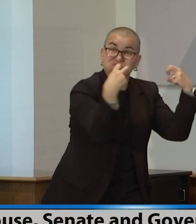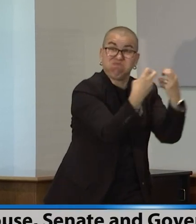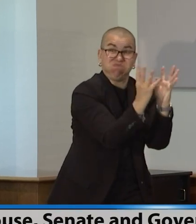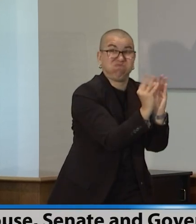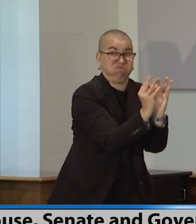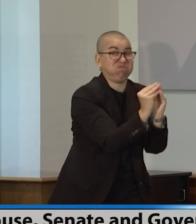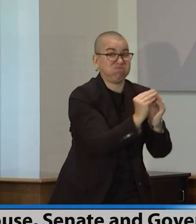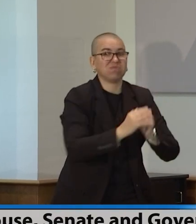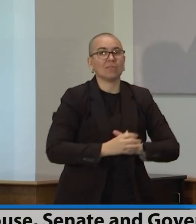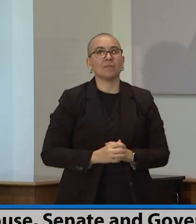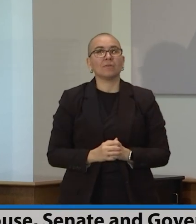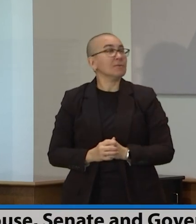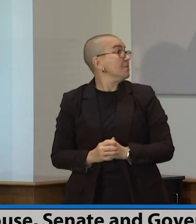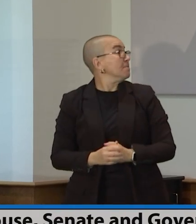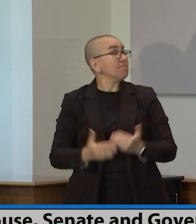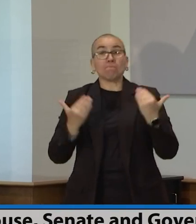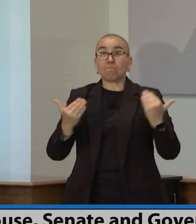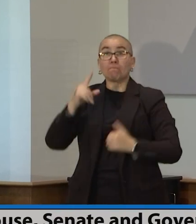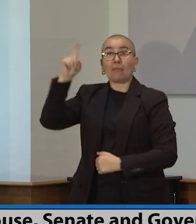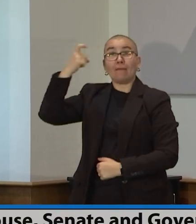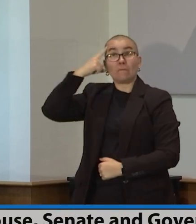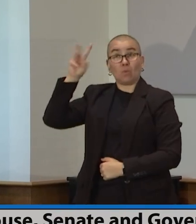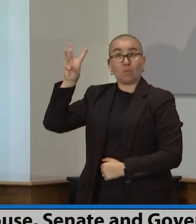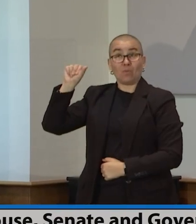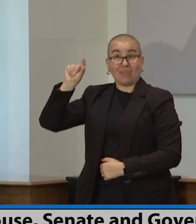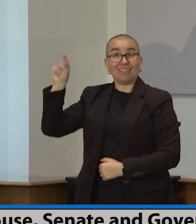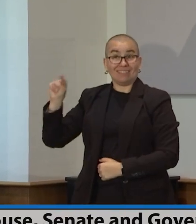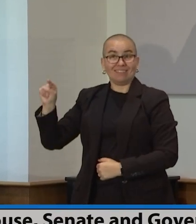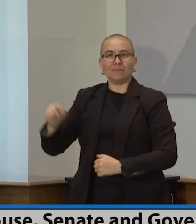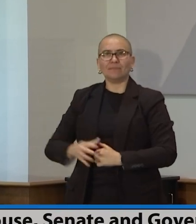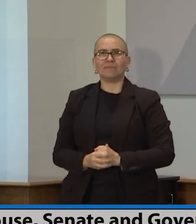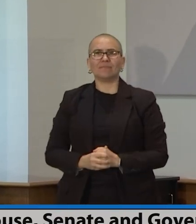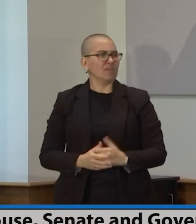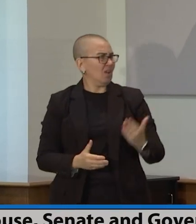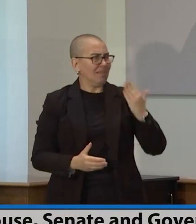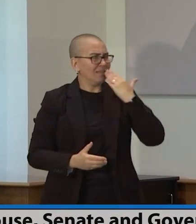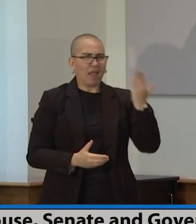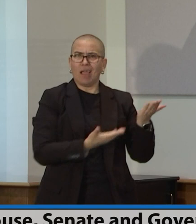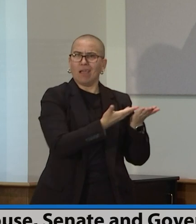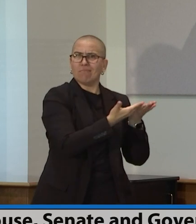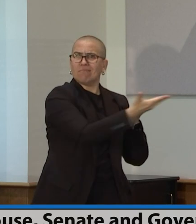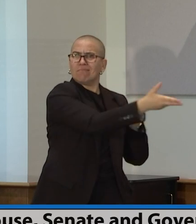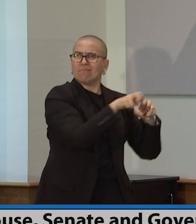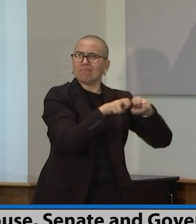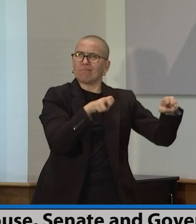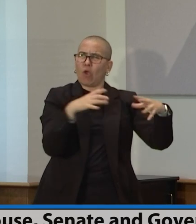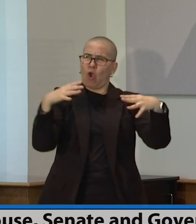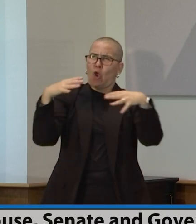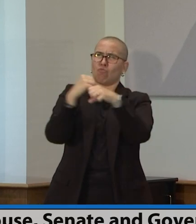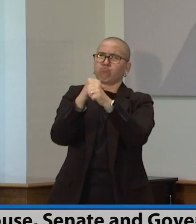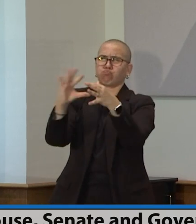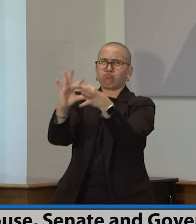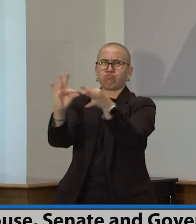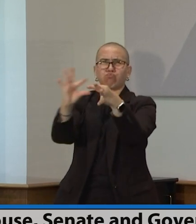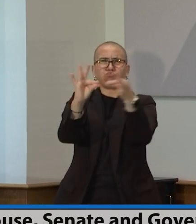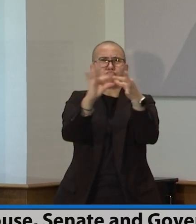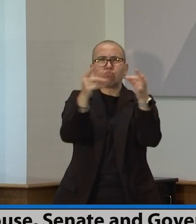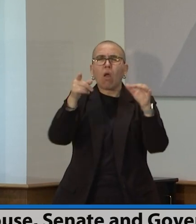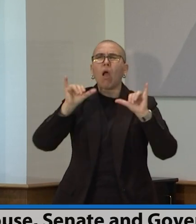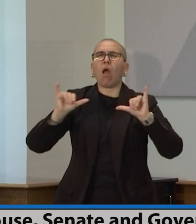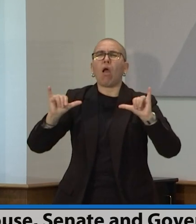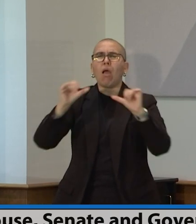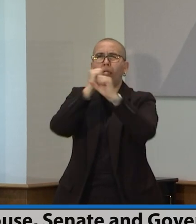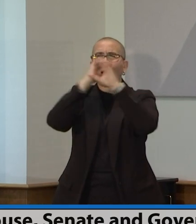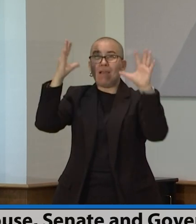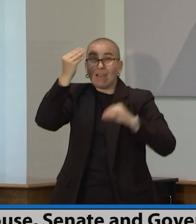Well, thank you, speaker, and a great summary. And I just want to note, this is a start of the budget process. We've talked often. It's a